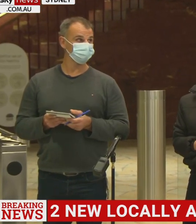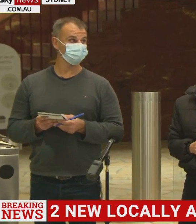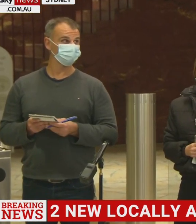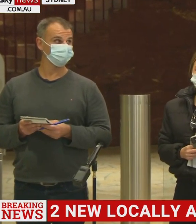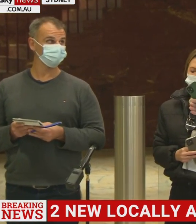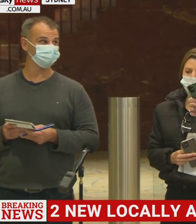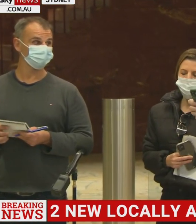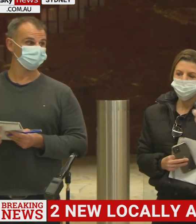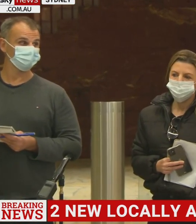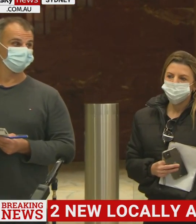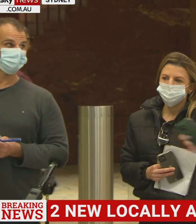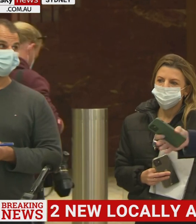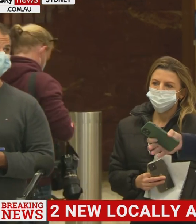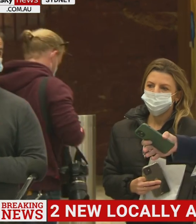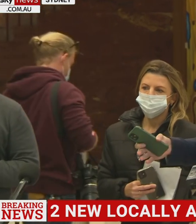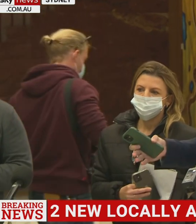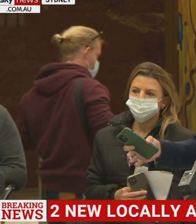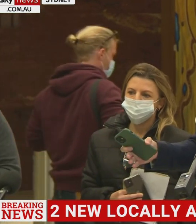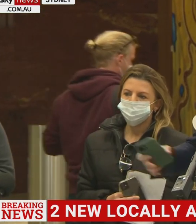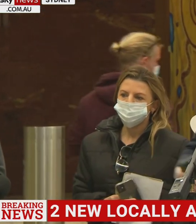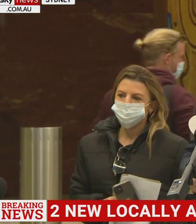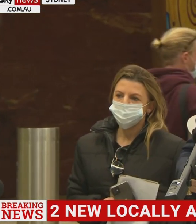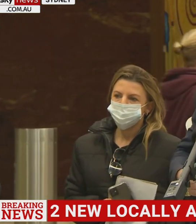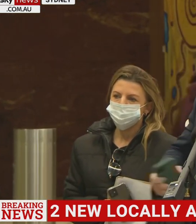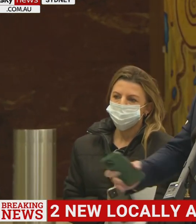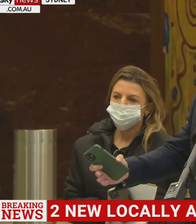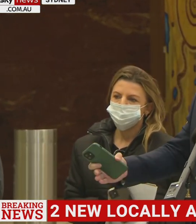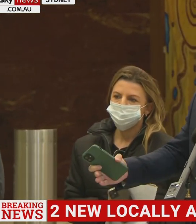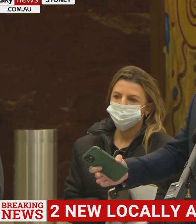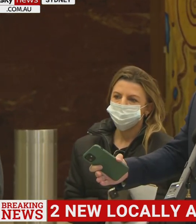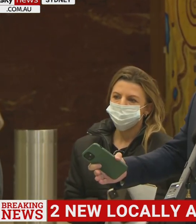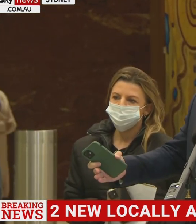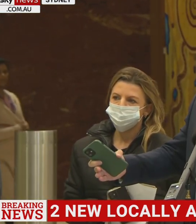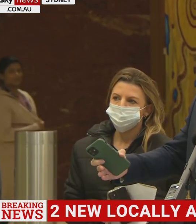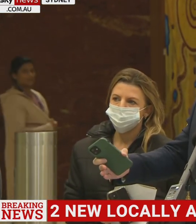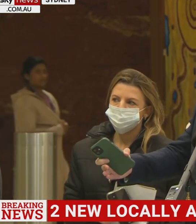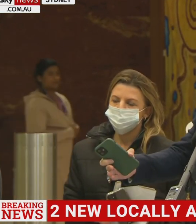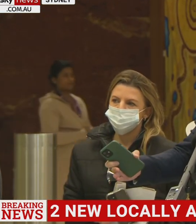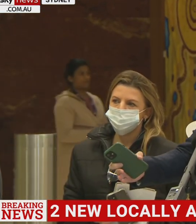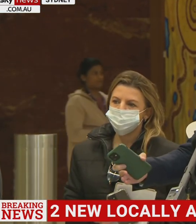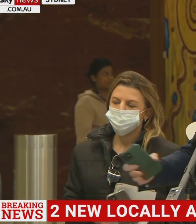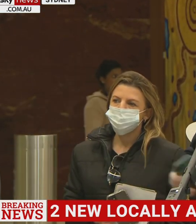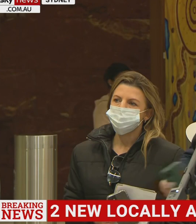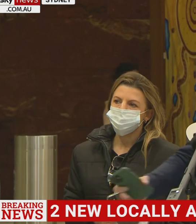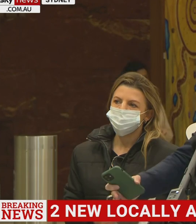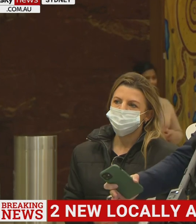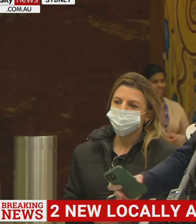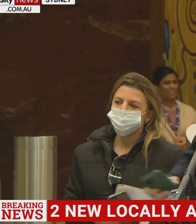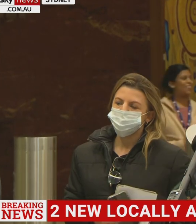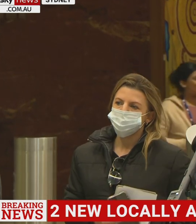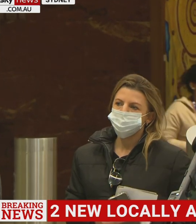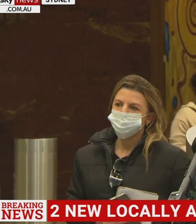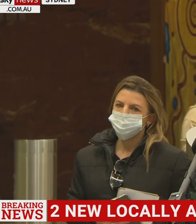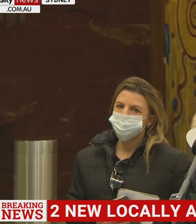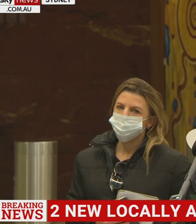extraordinary number of people who are probably at the Westfield that you're asking to get tested. Do you have a sense of numbers as to how many people there are? Look,